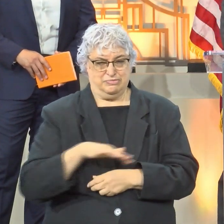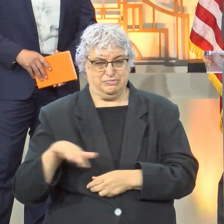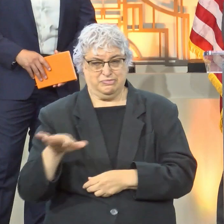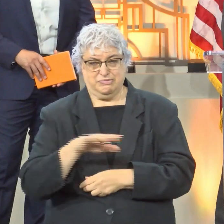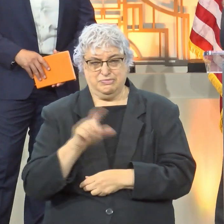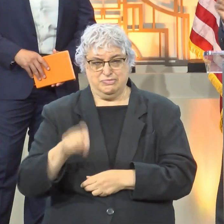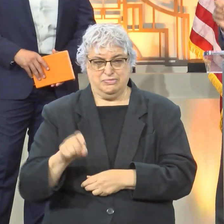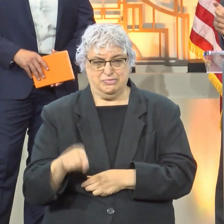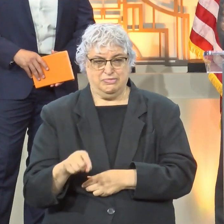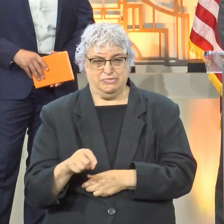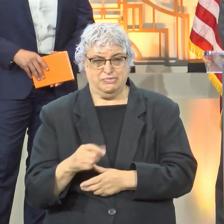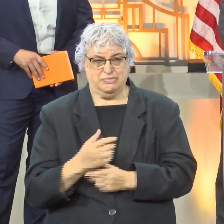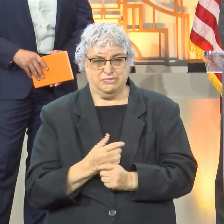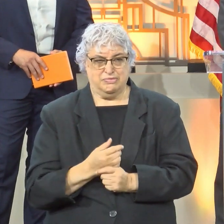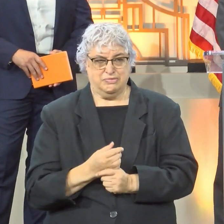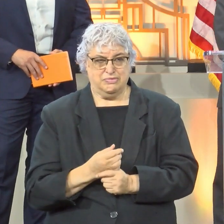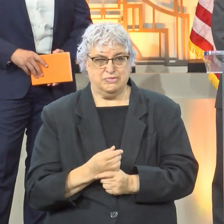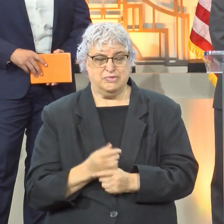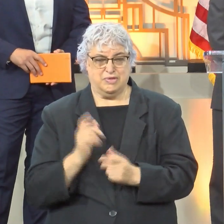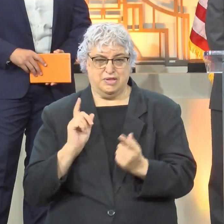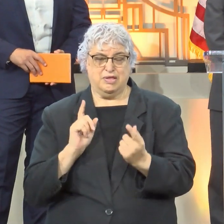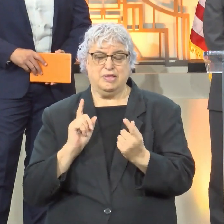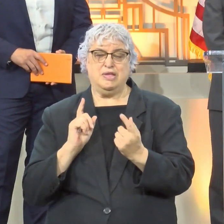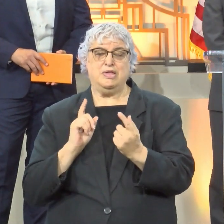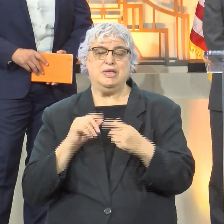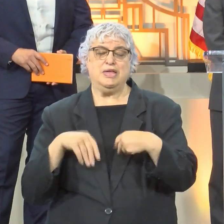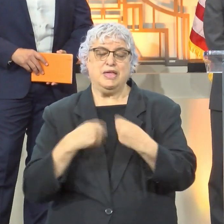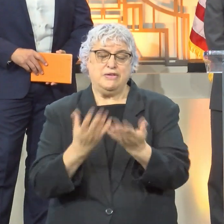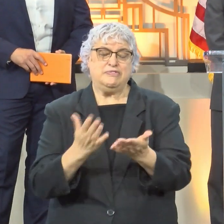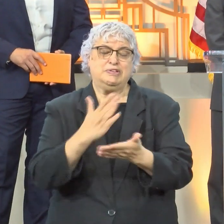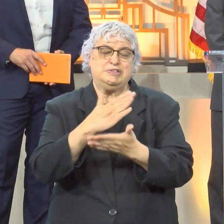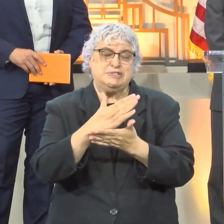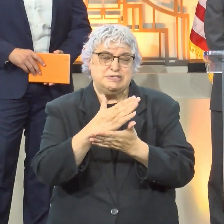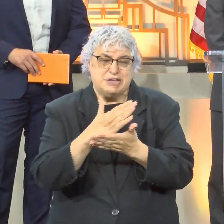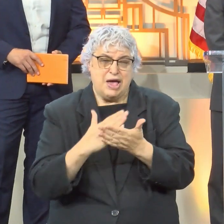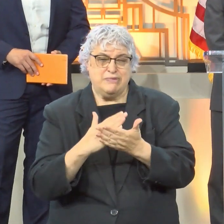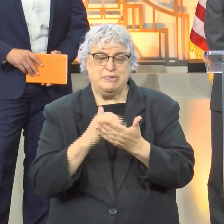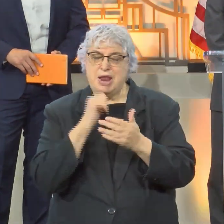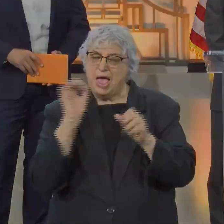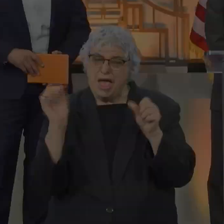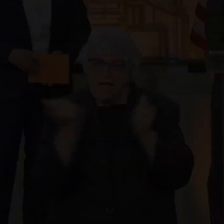that their needs to some degree are being met. So I'm very, very thankful for that.